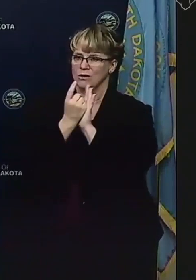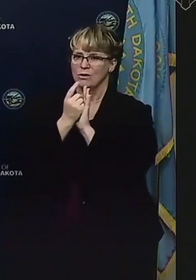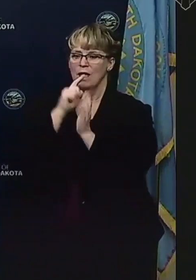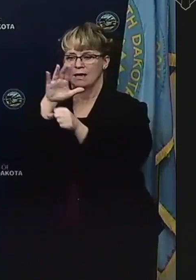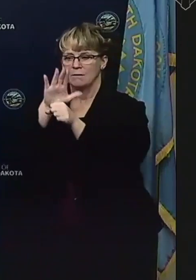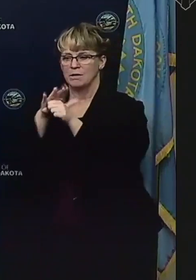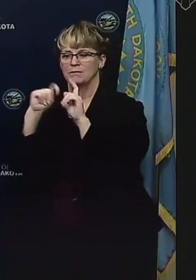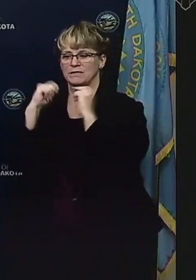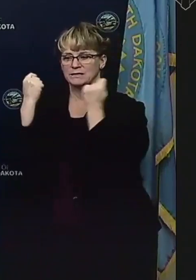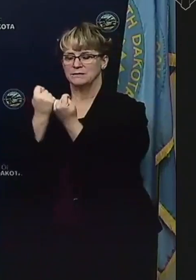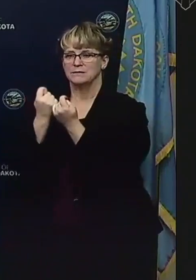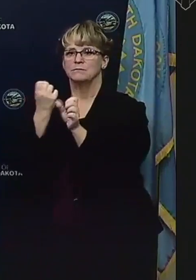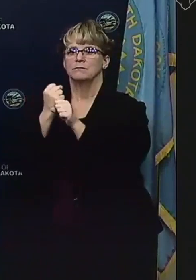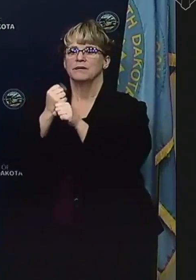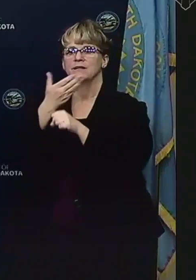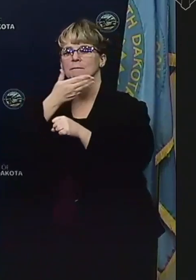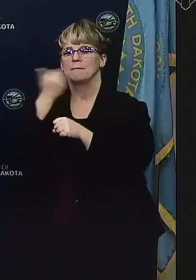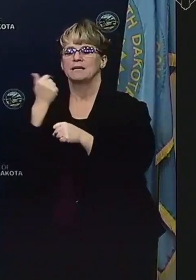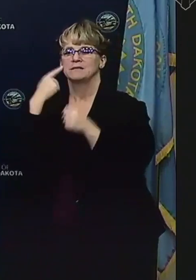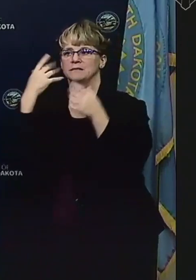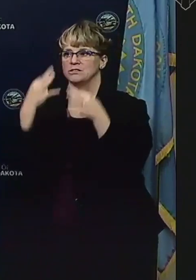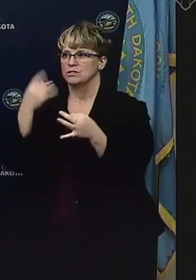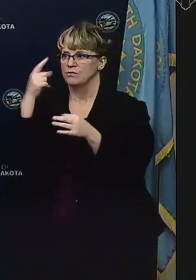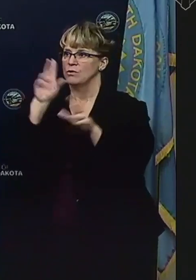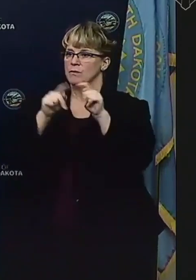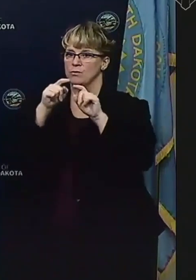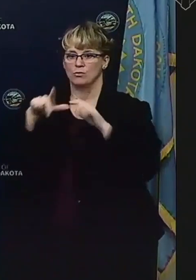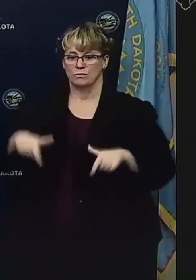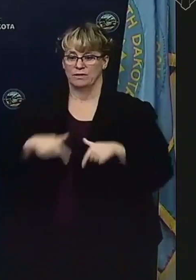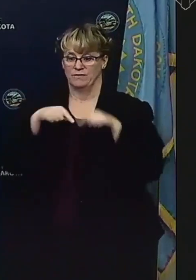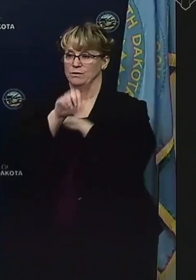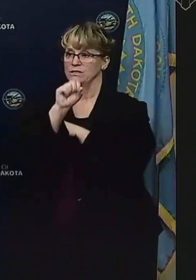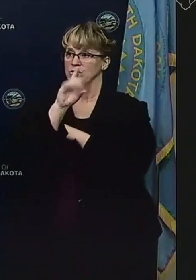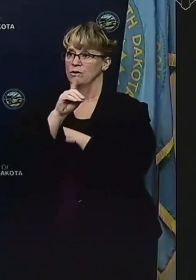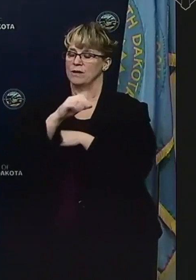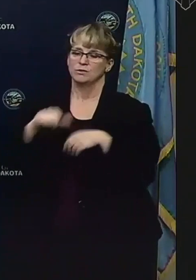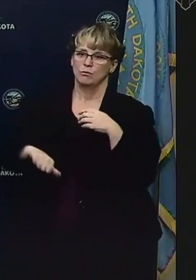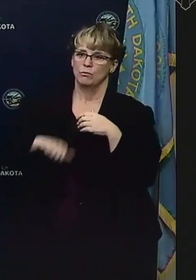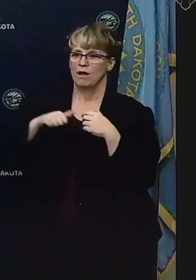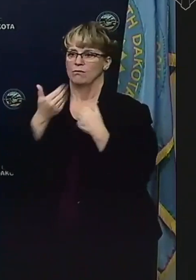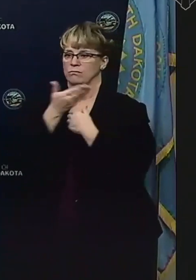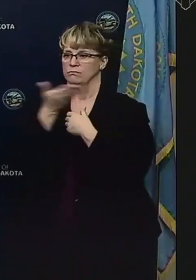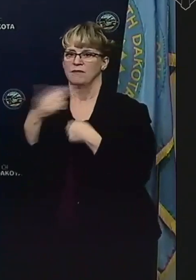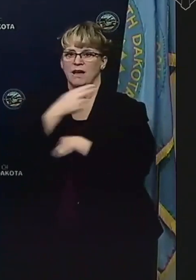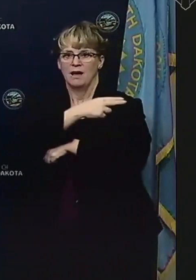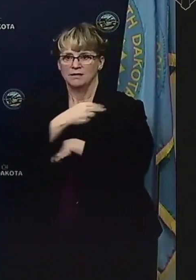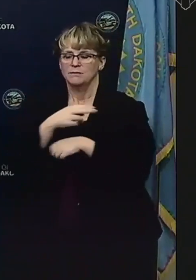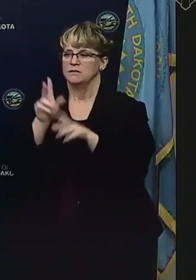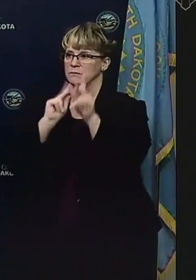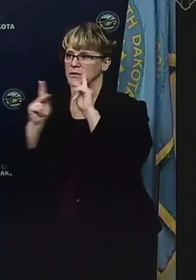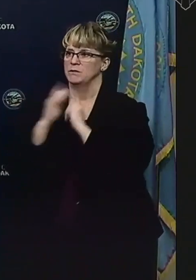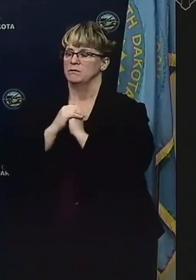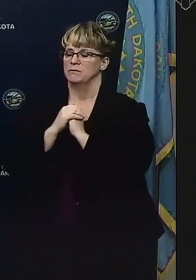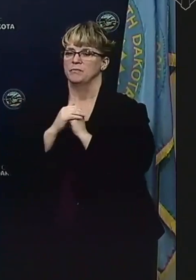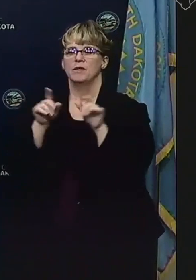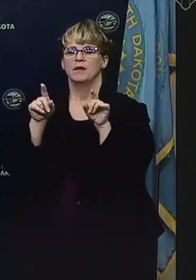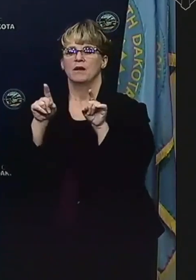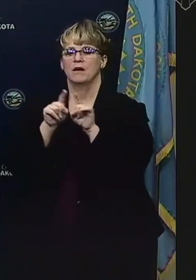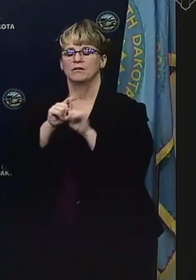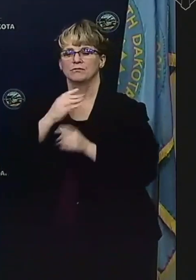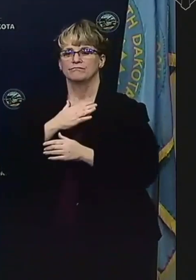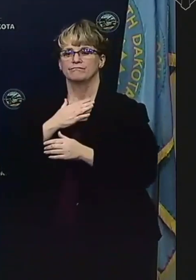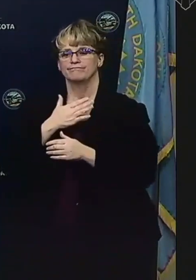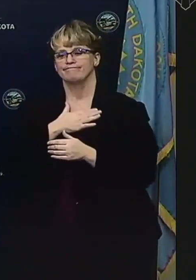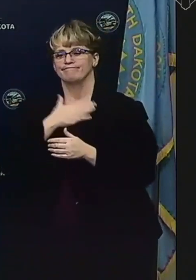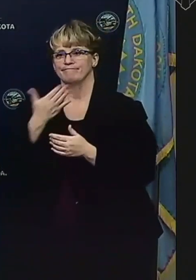be a team to make the best decisions for this state and the people who live here, and I'm just so proud of them. I'm also proud of them for being willing to undertake